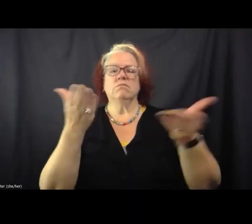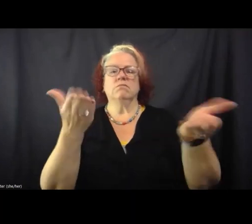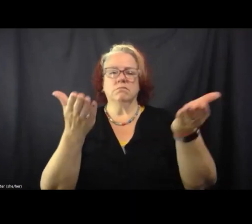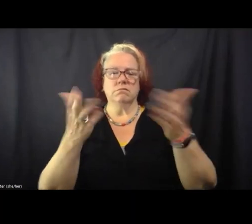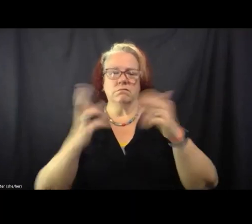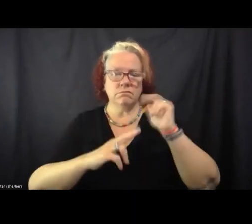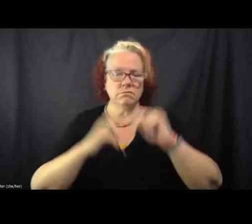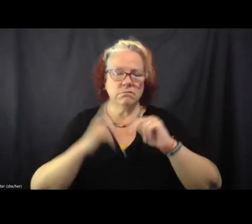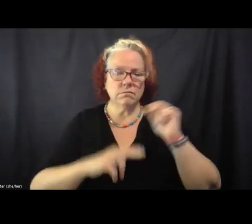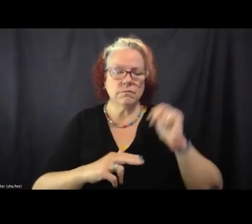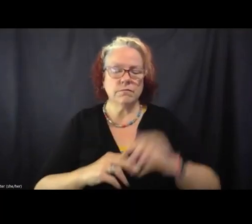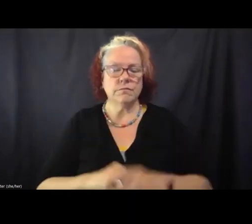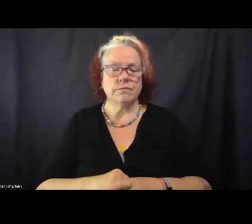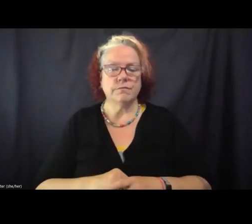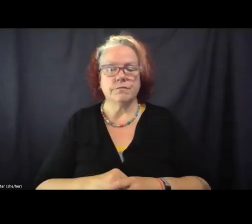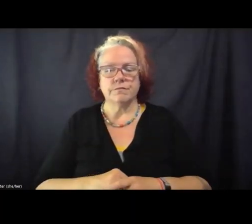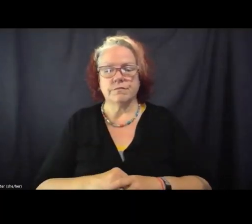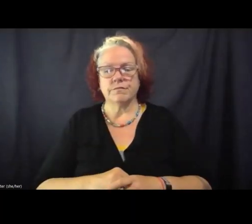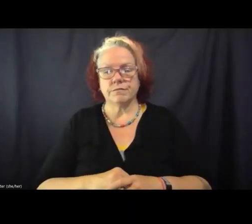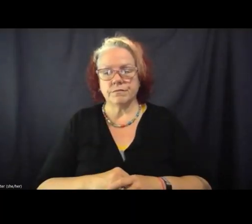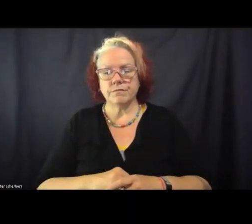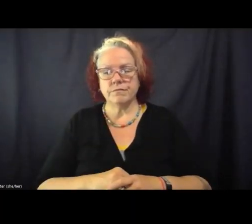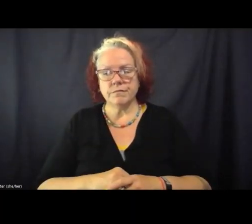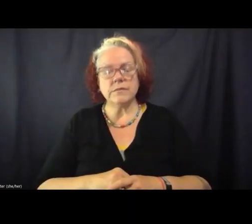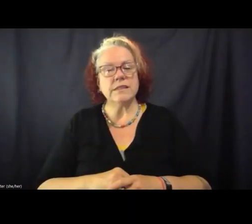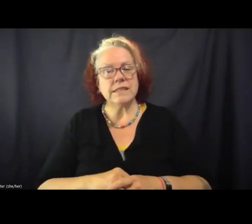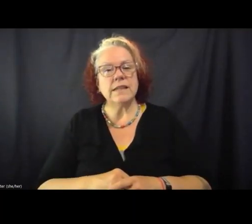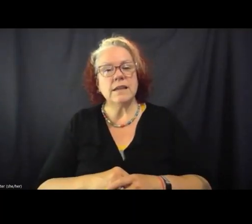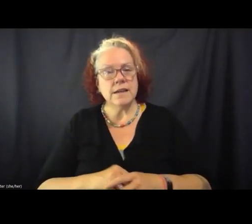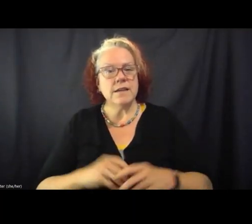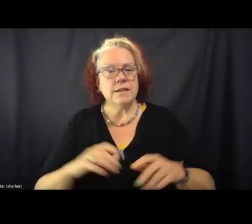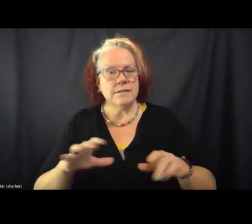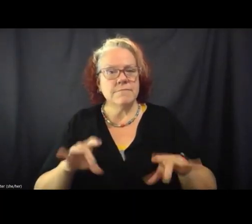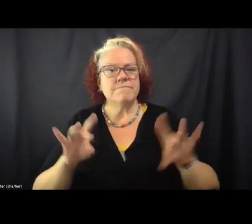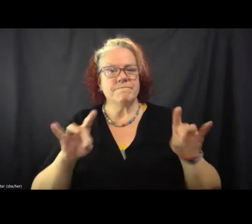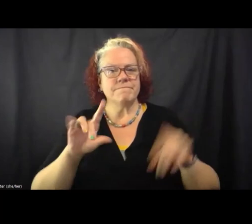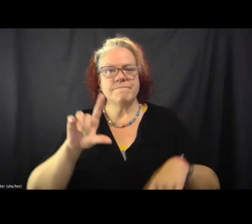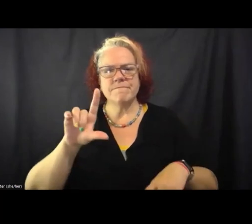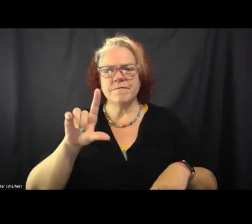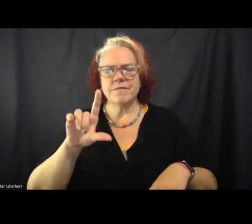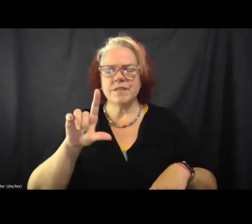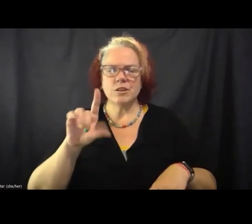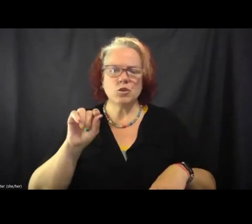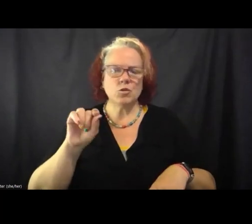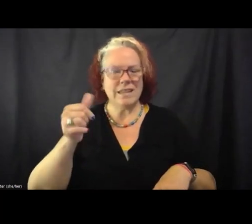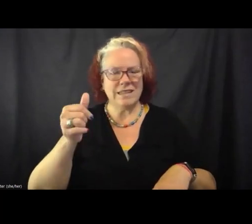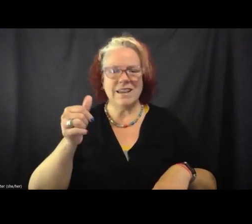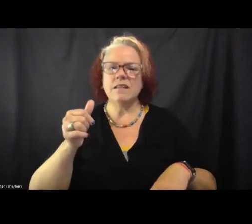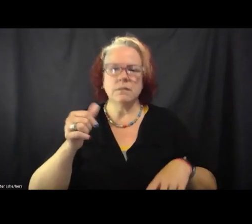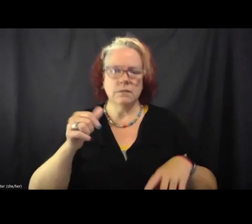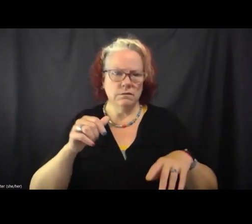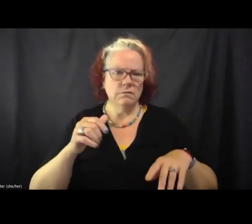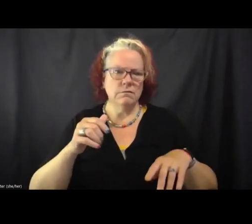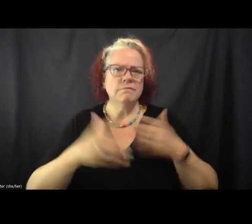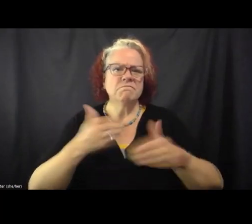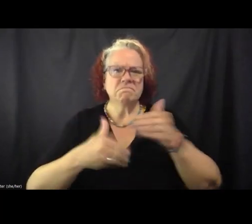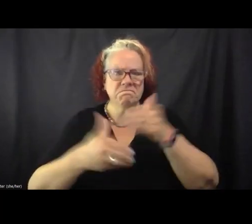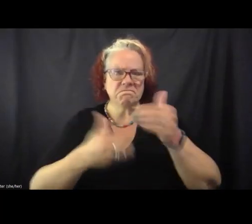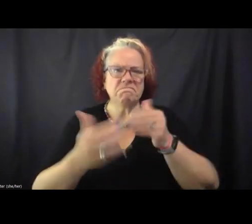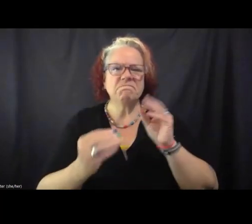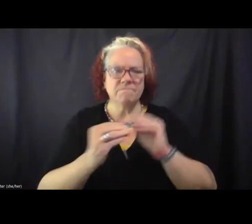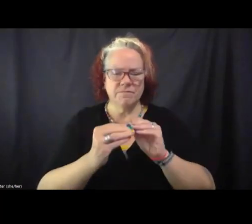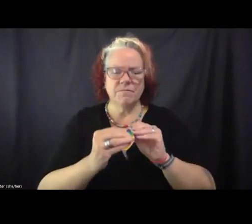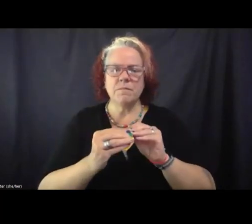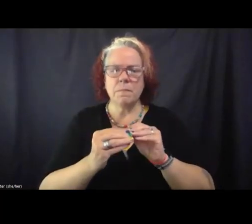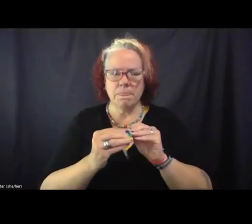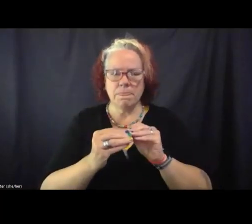It really gained momentum in the 2010s, particularly so the sort of most intensive